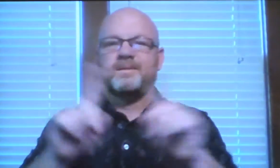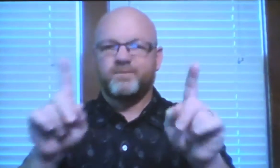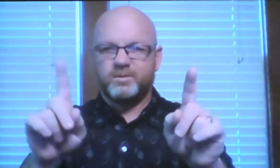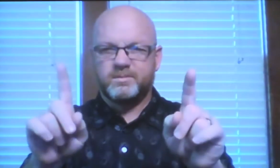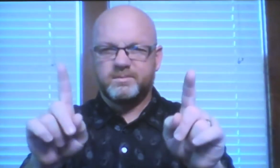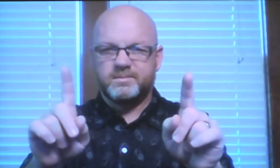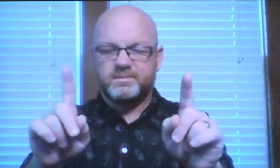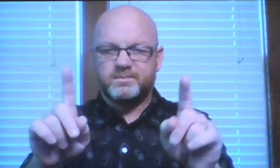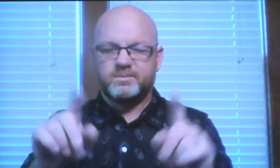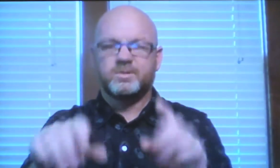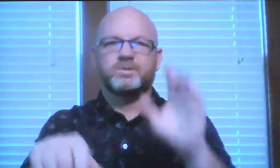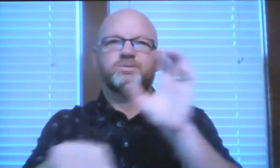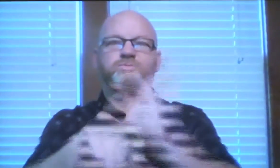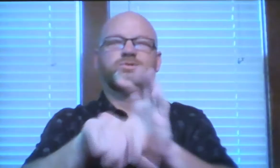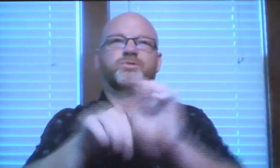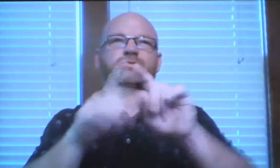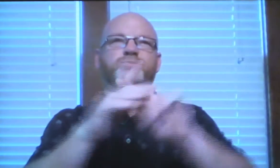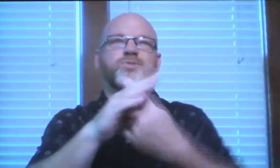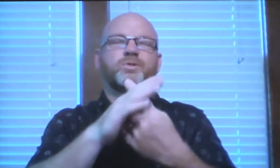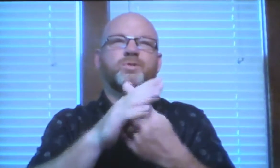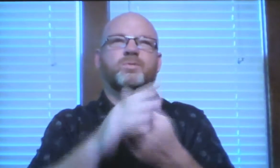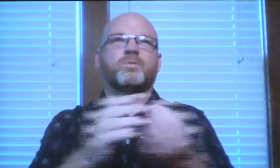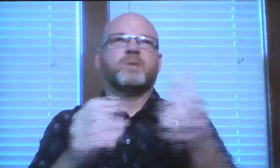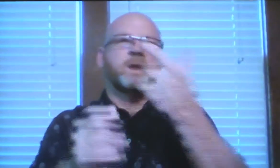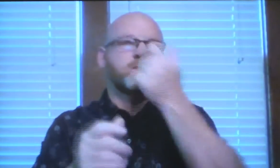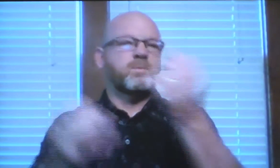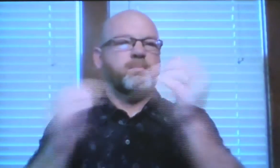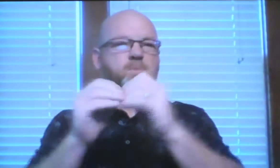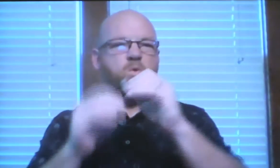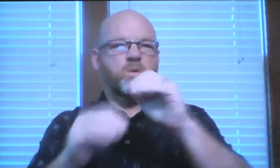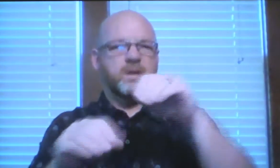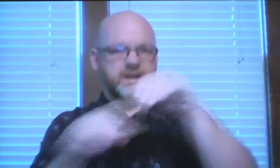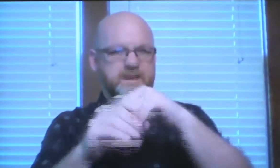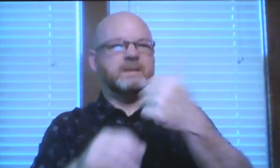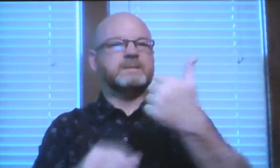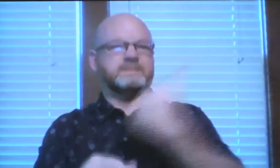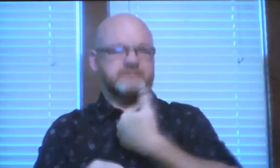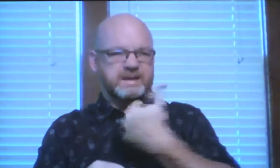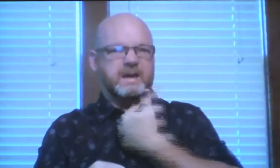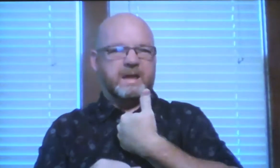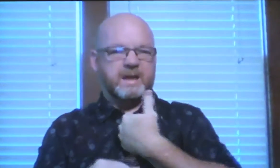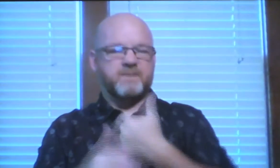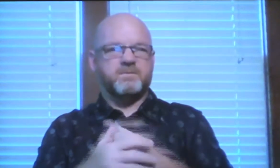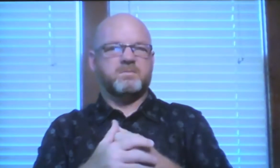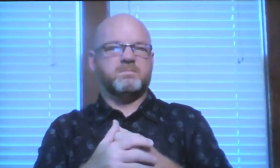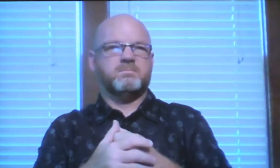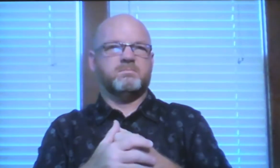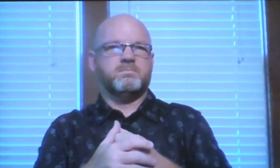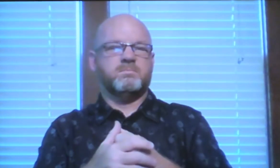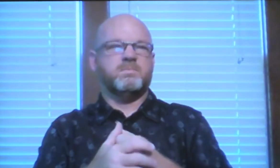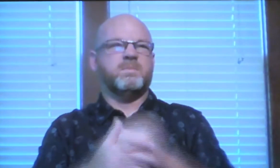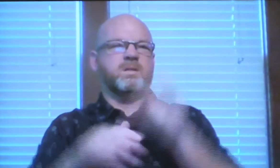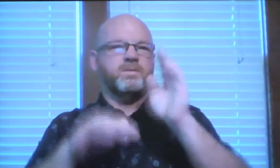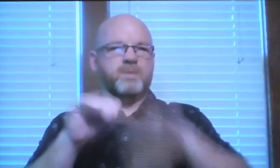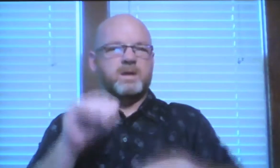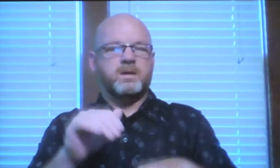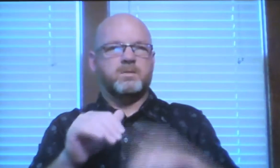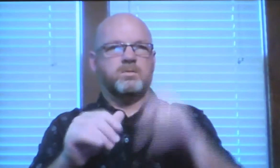became something different they started focusing on themselves